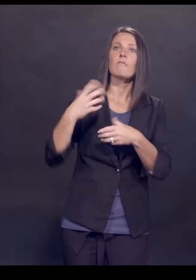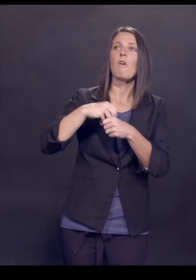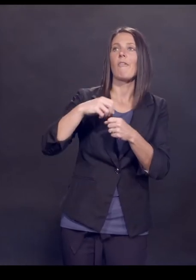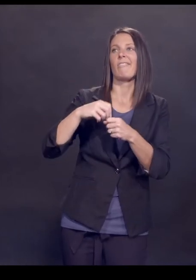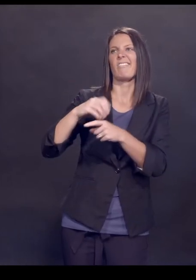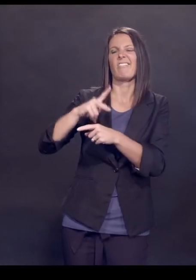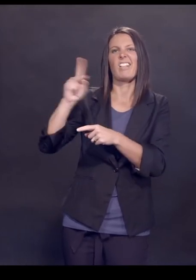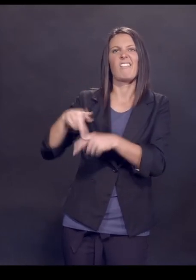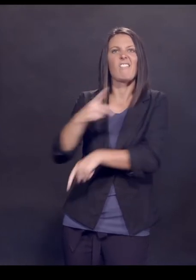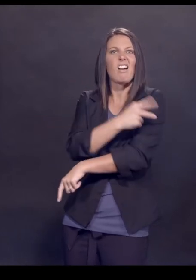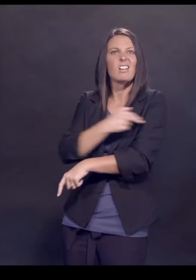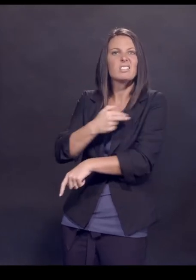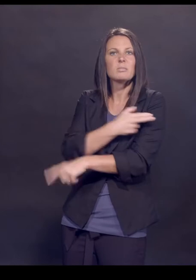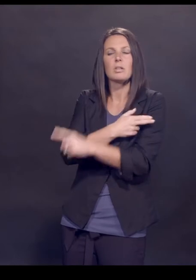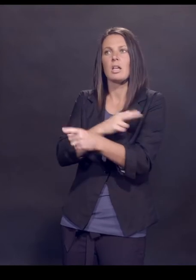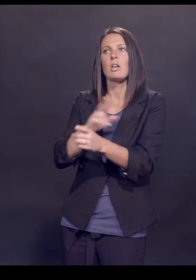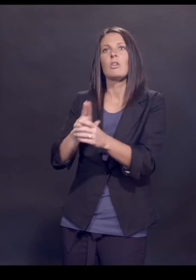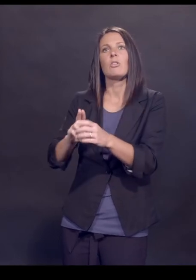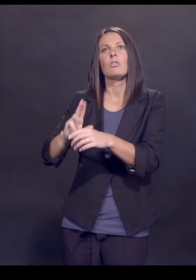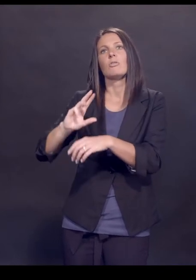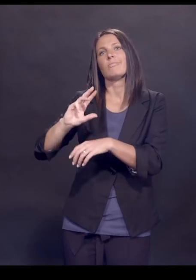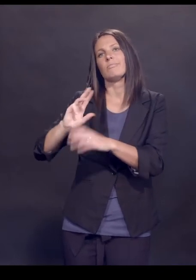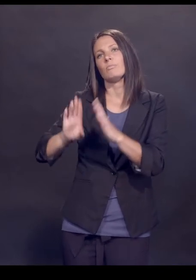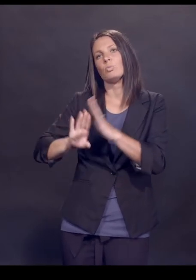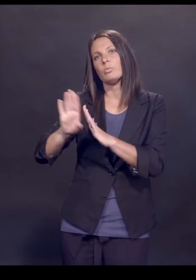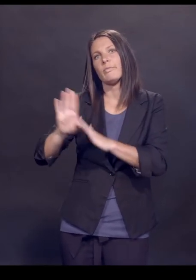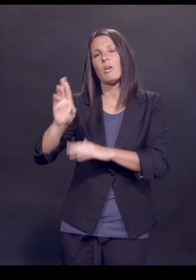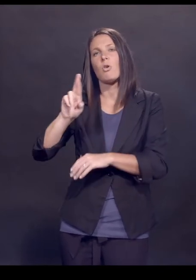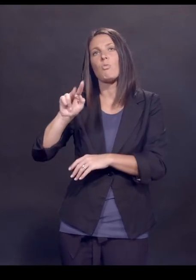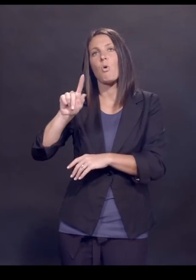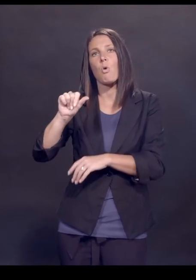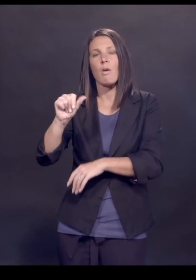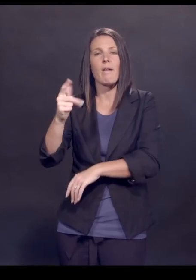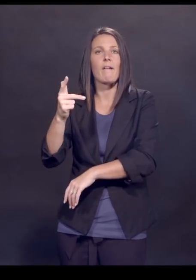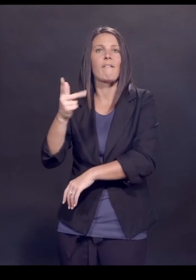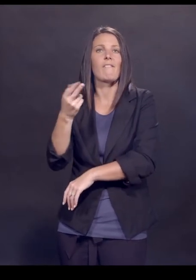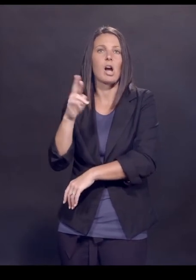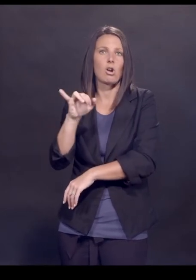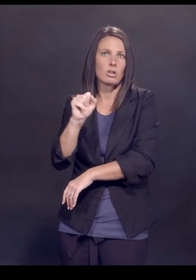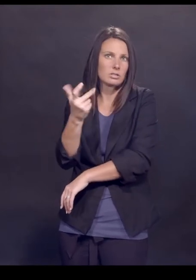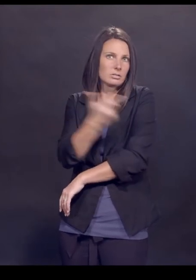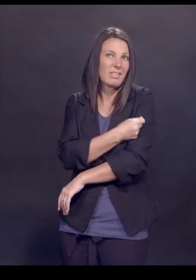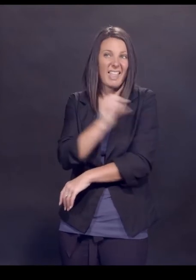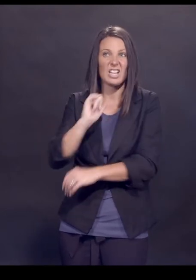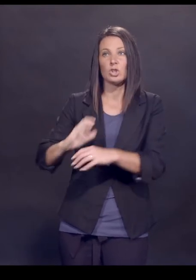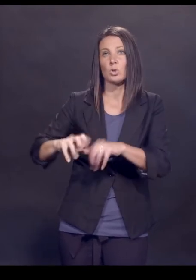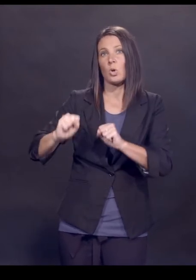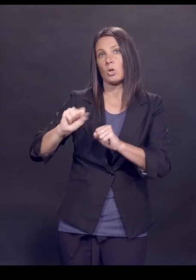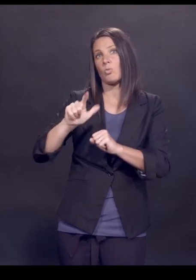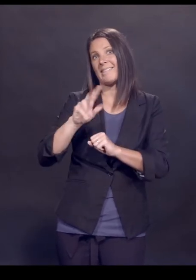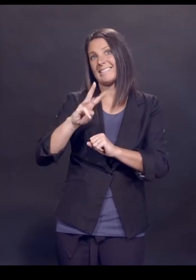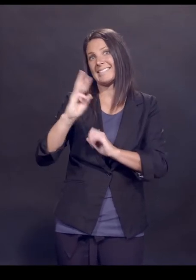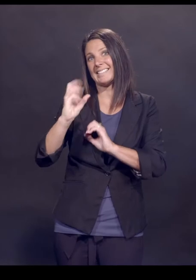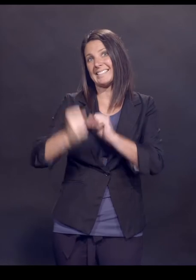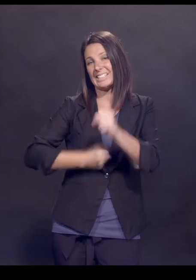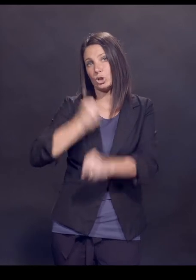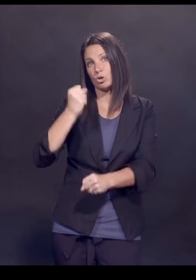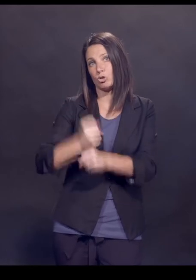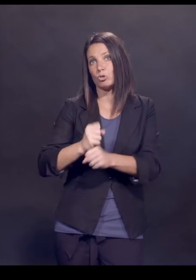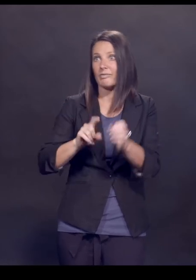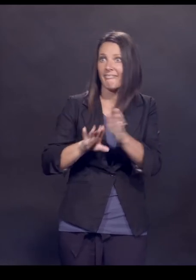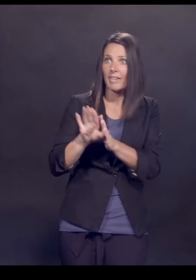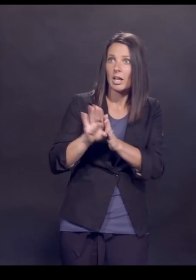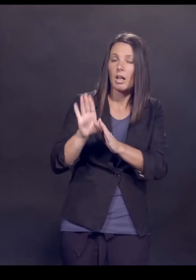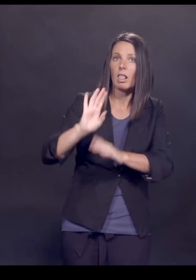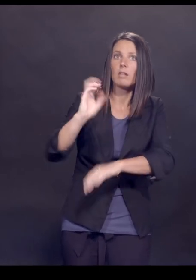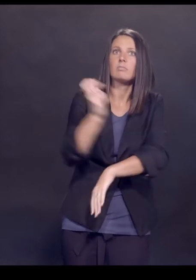Philadelphia that created the bovine human reassorting rotavirus vaccine rototec. That took 26 years. Here, in